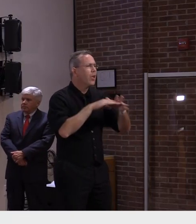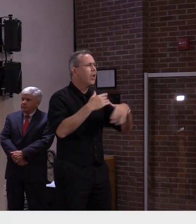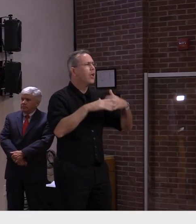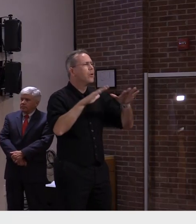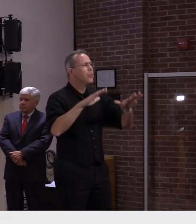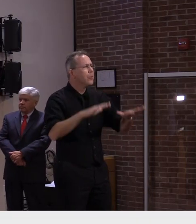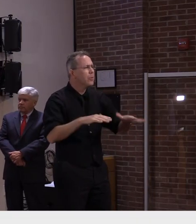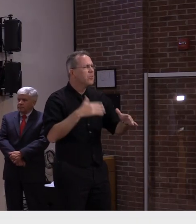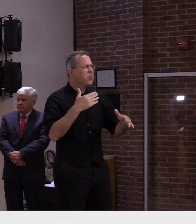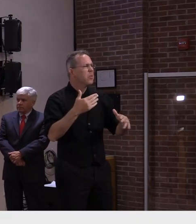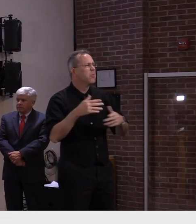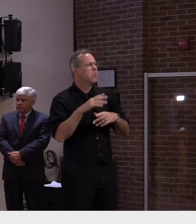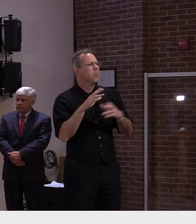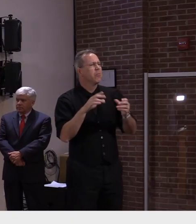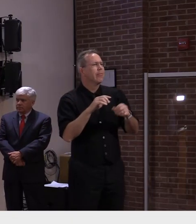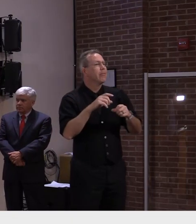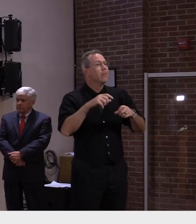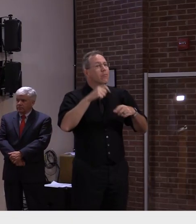within that.